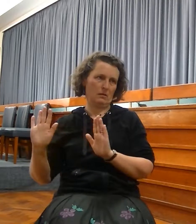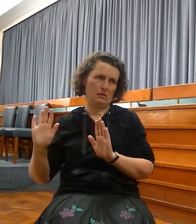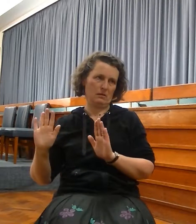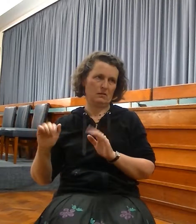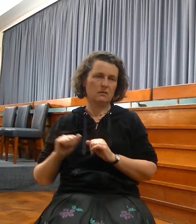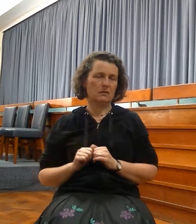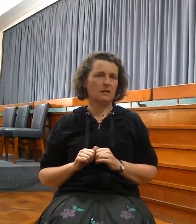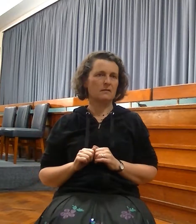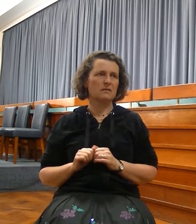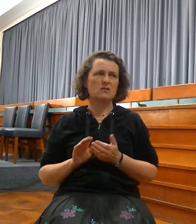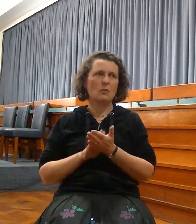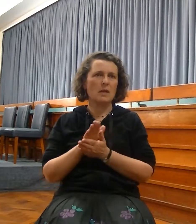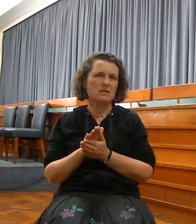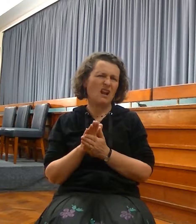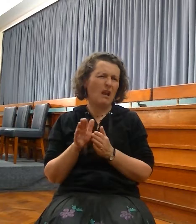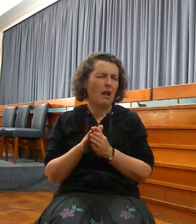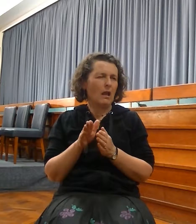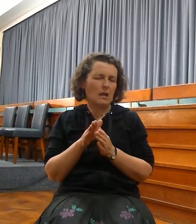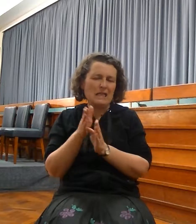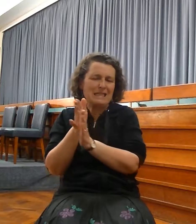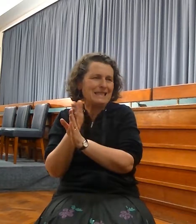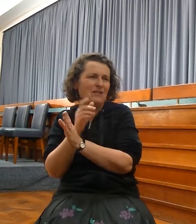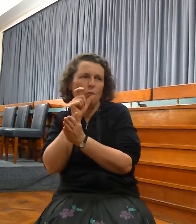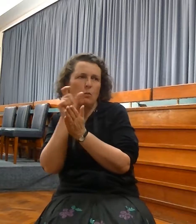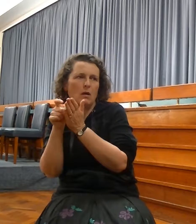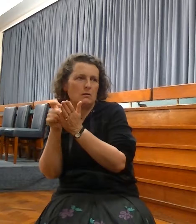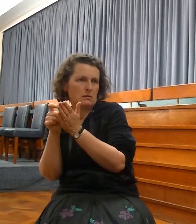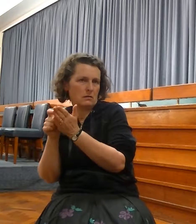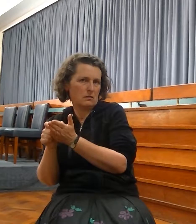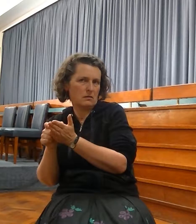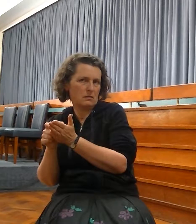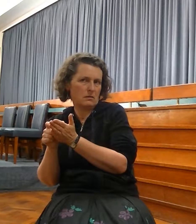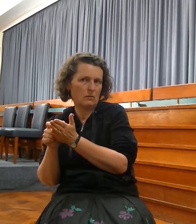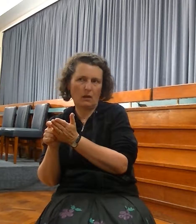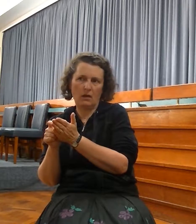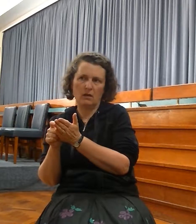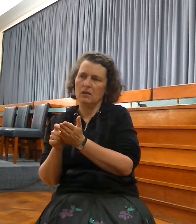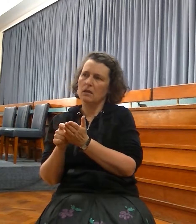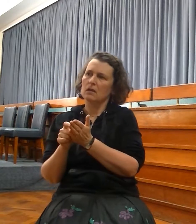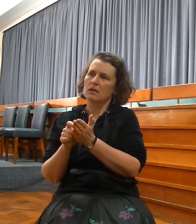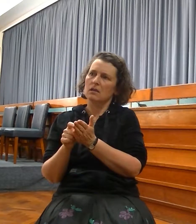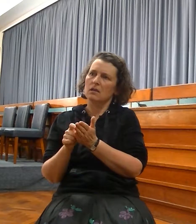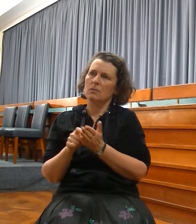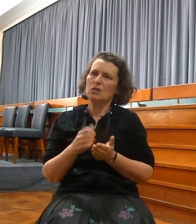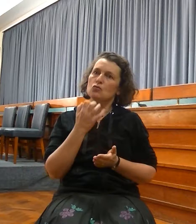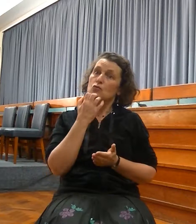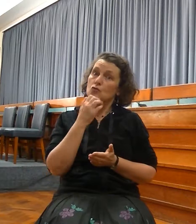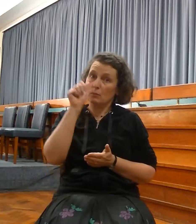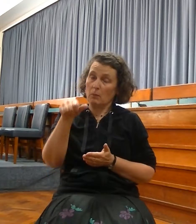They're for the elect. But this chapter is a great chapter. We come down just a few verses later to verse